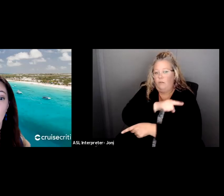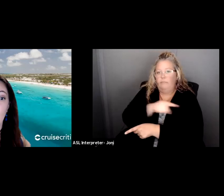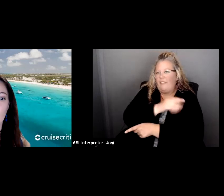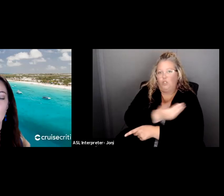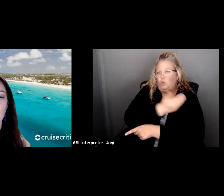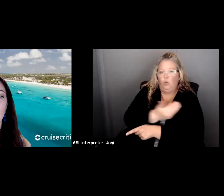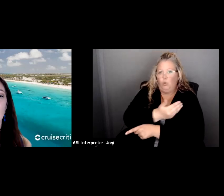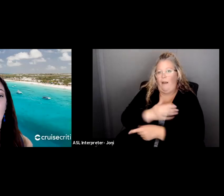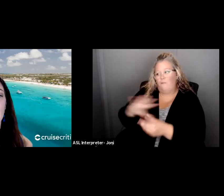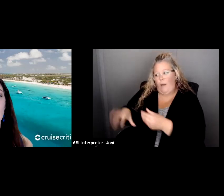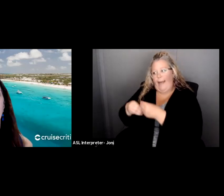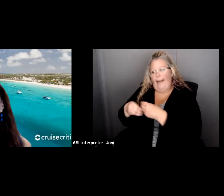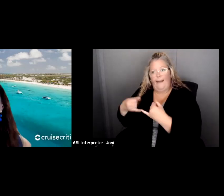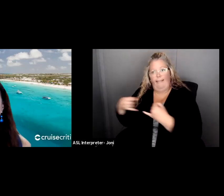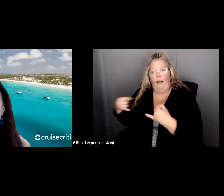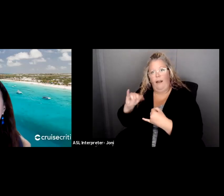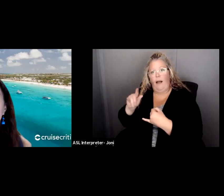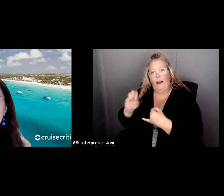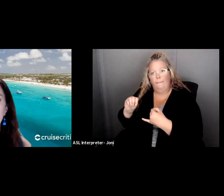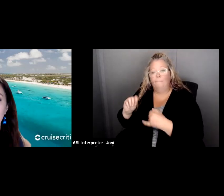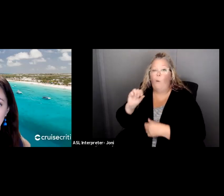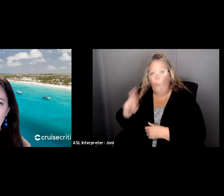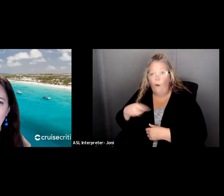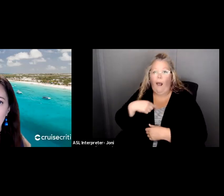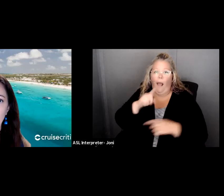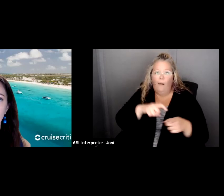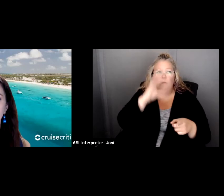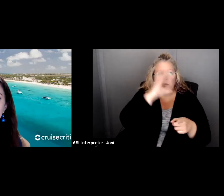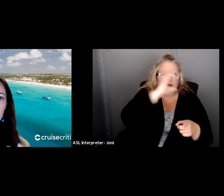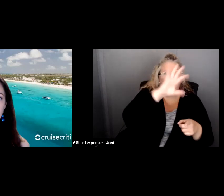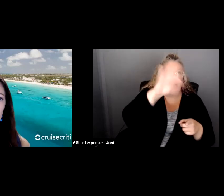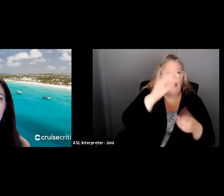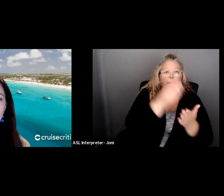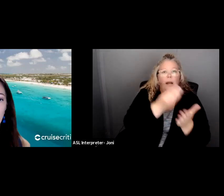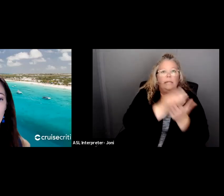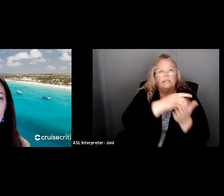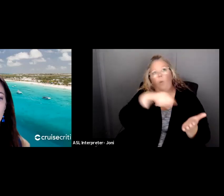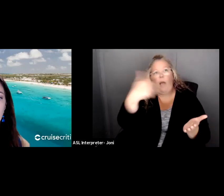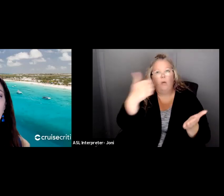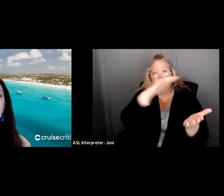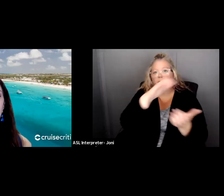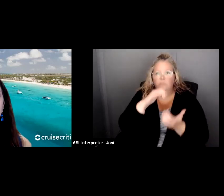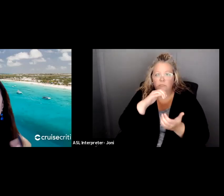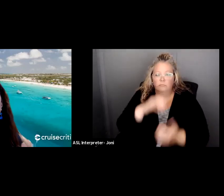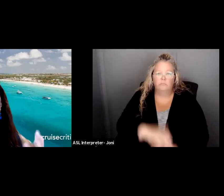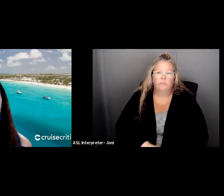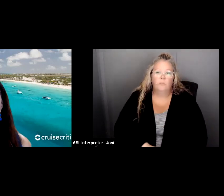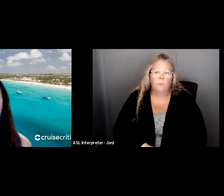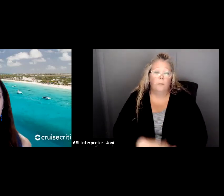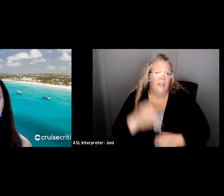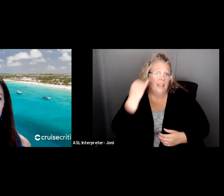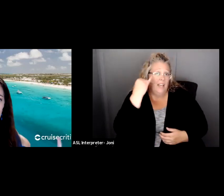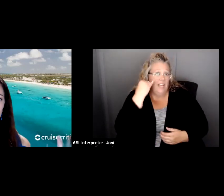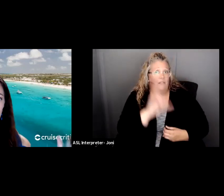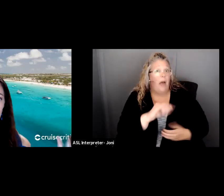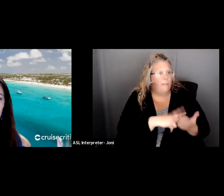money somewhere else. And then if the goal isn't revenue producing, say it's not a fee for service program or something, um, then where